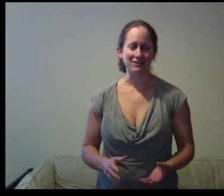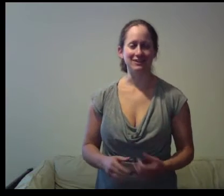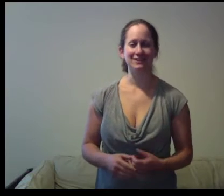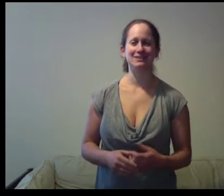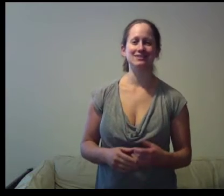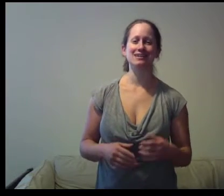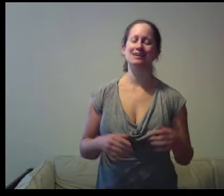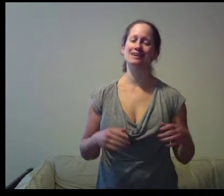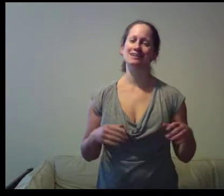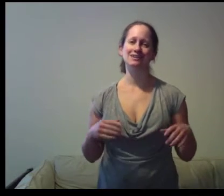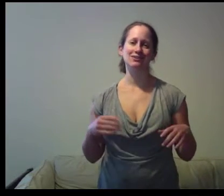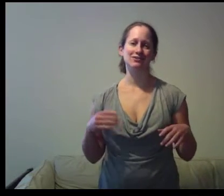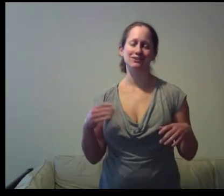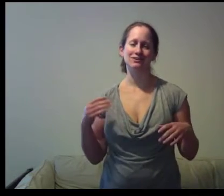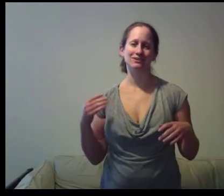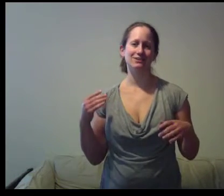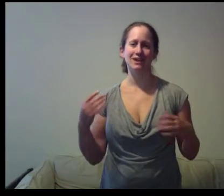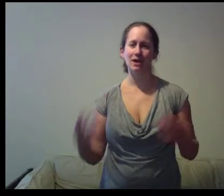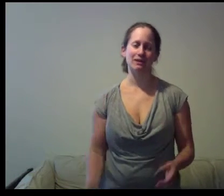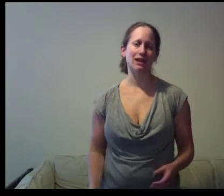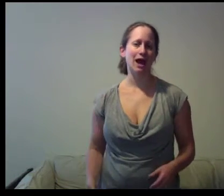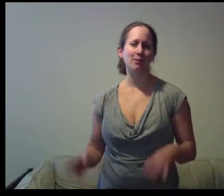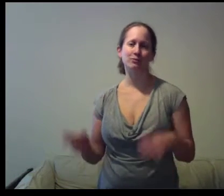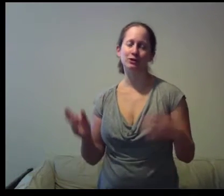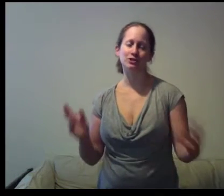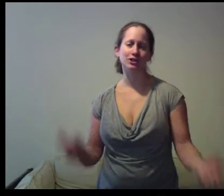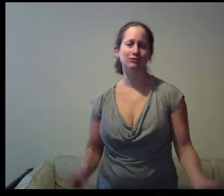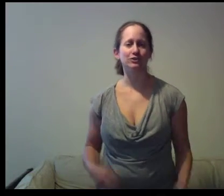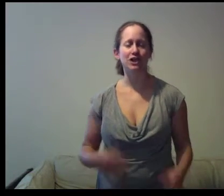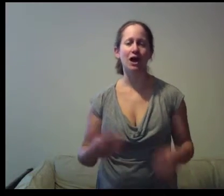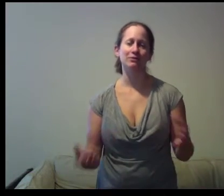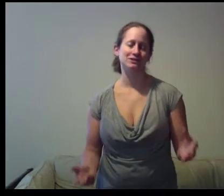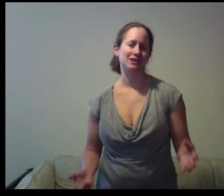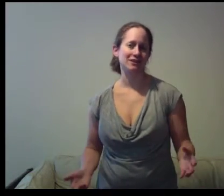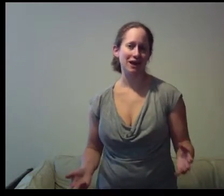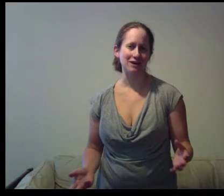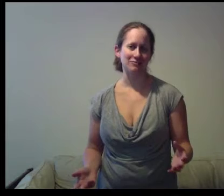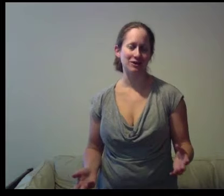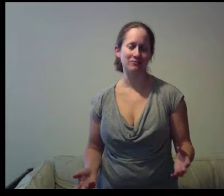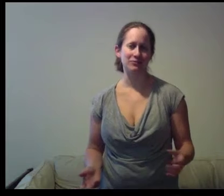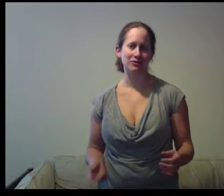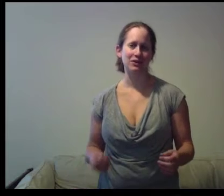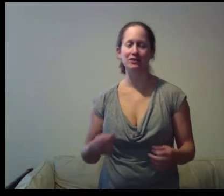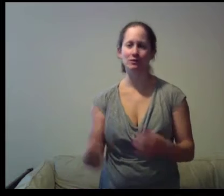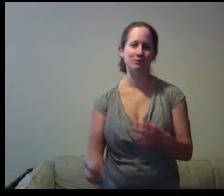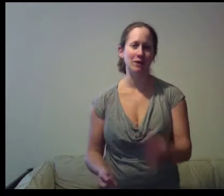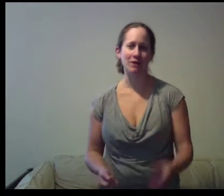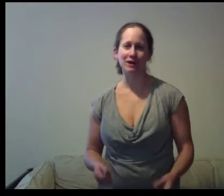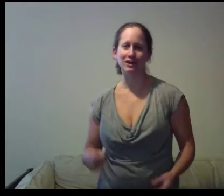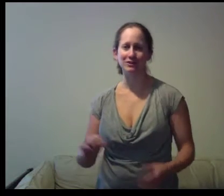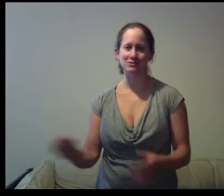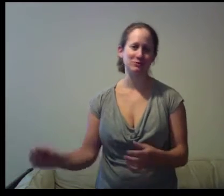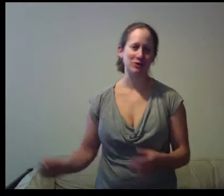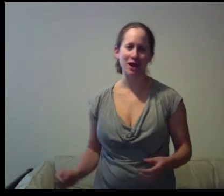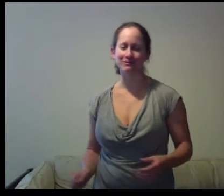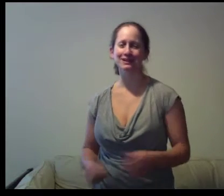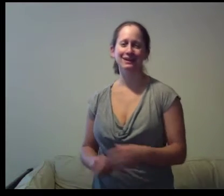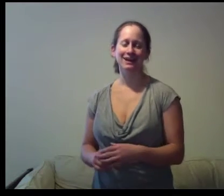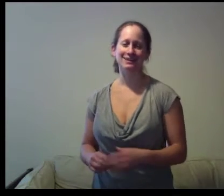they're saying you know you can't make it happen why don't you get a real job things like that right. Or they reply back they unsubscribe and they